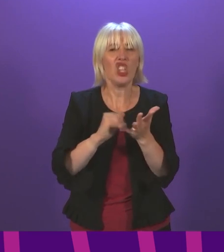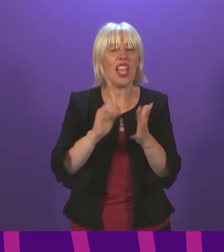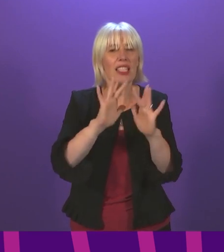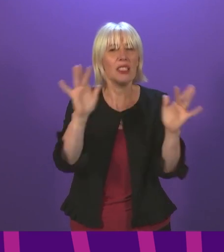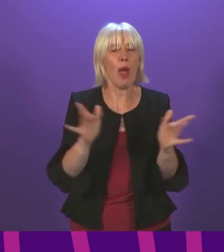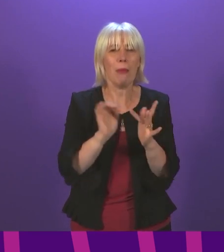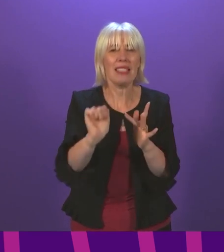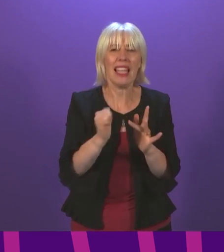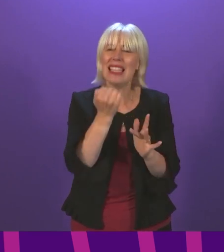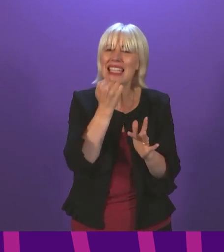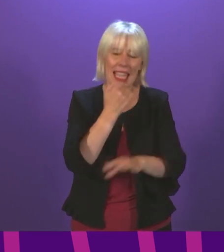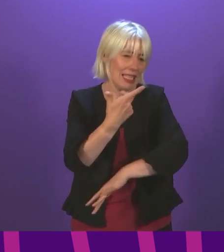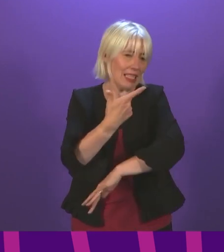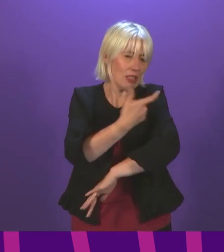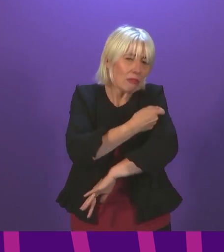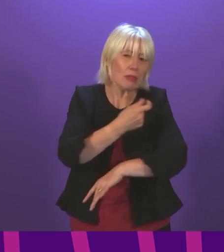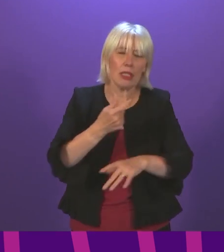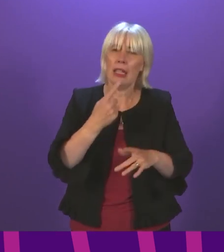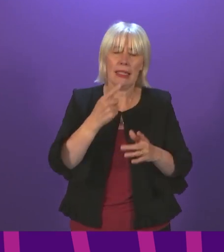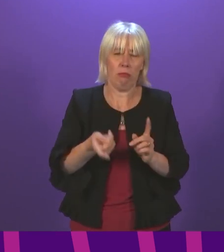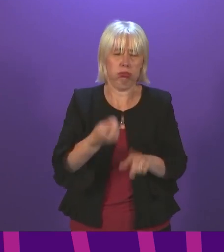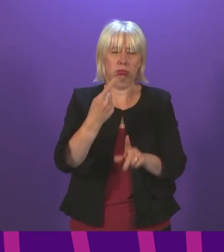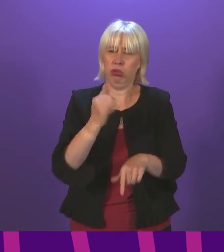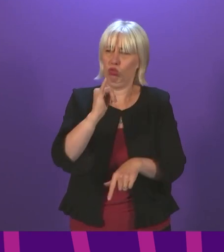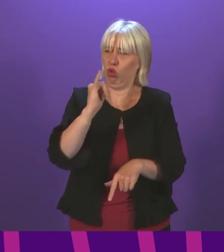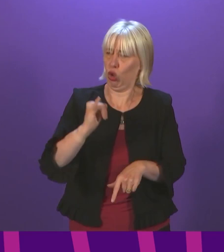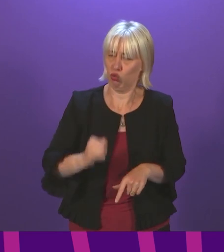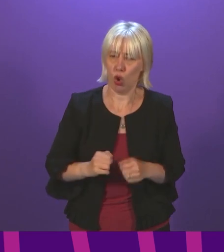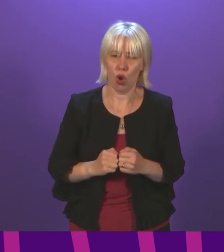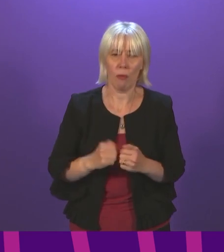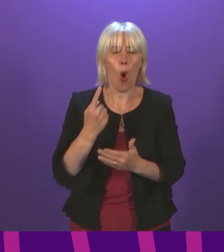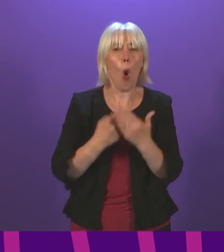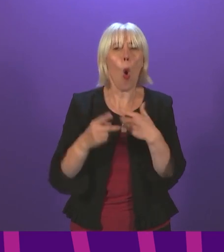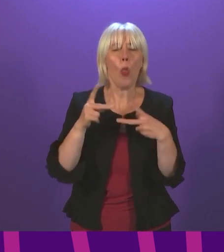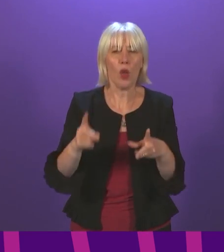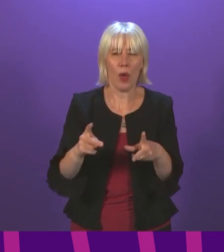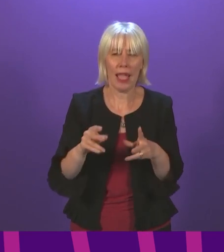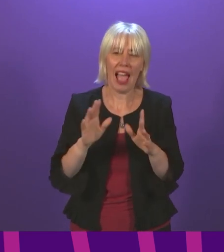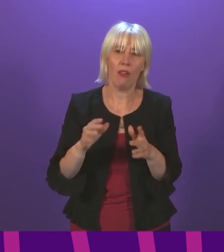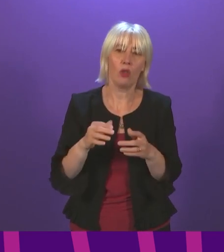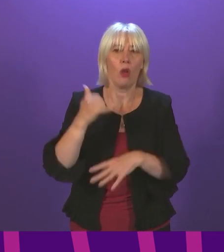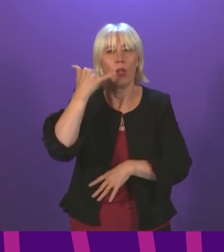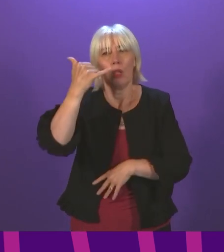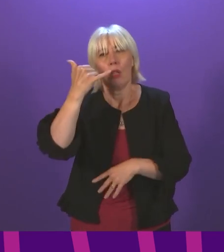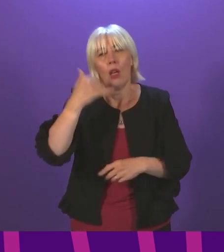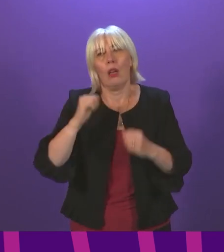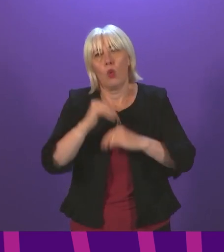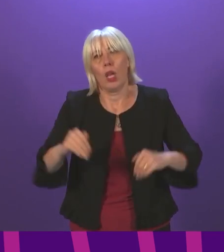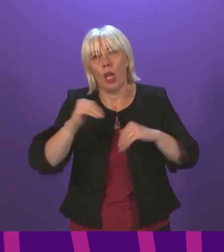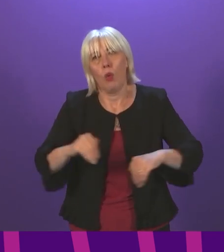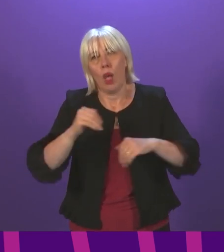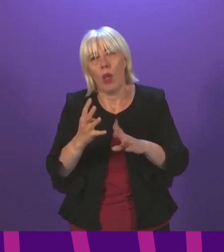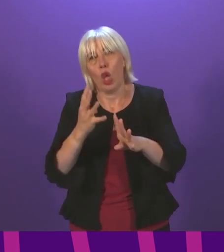dates and incorrect vaccine types are being flagged. First Minister, the only way to resolve this is by sitting in a very long telephone queue. One